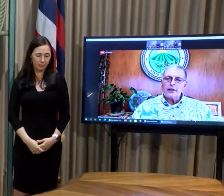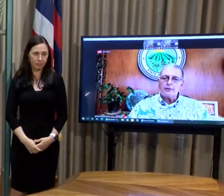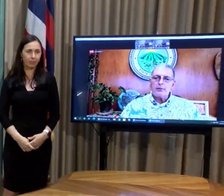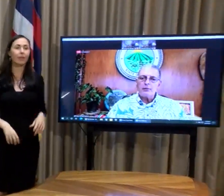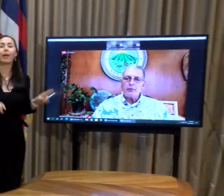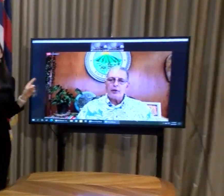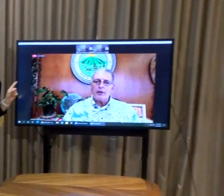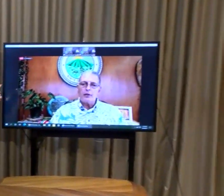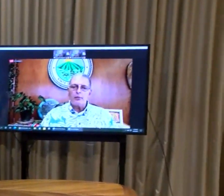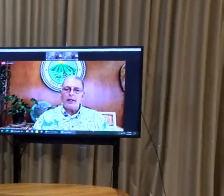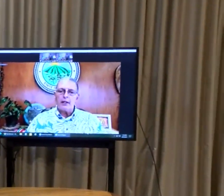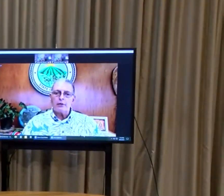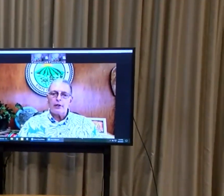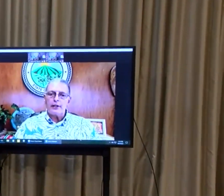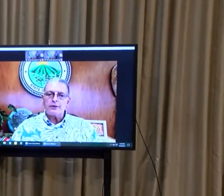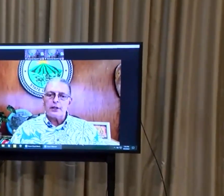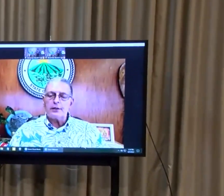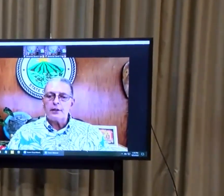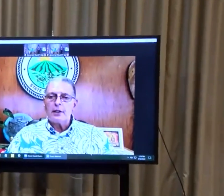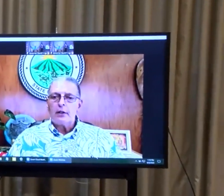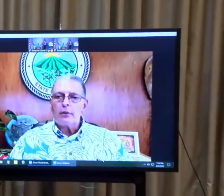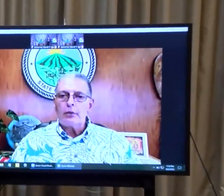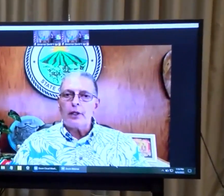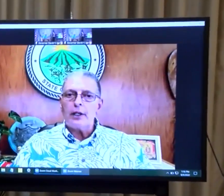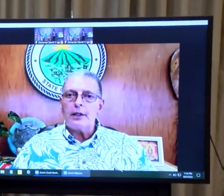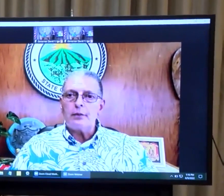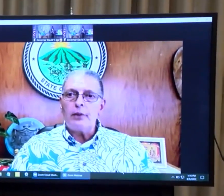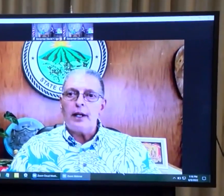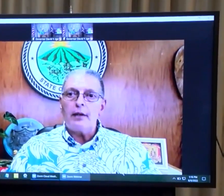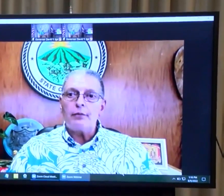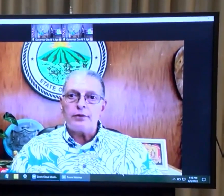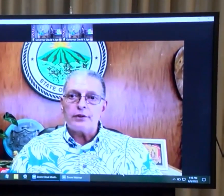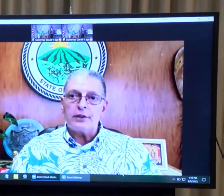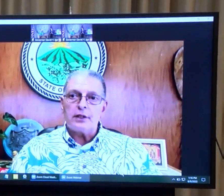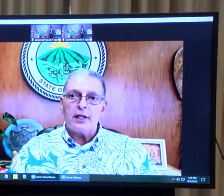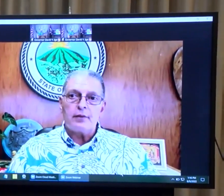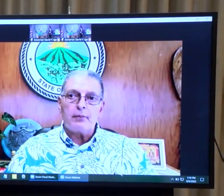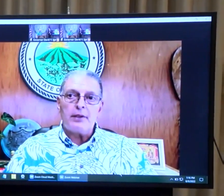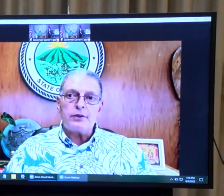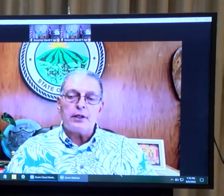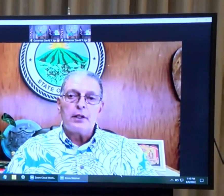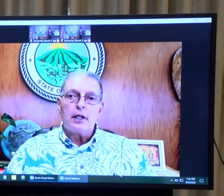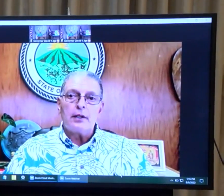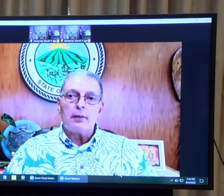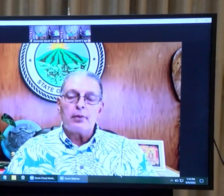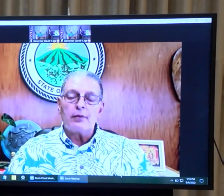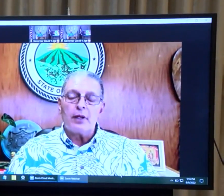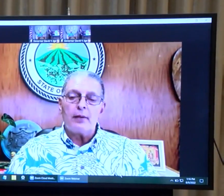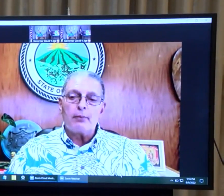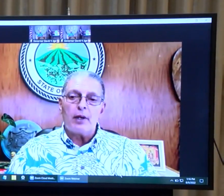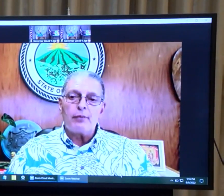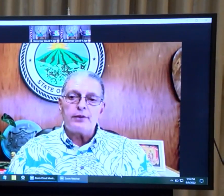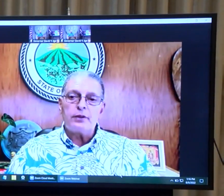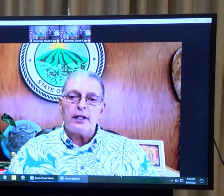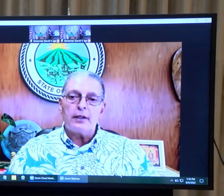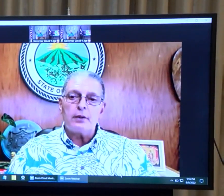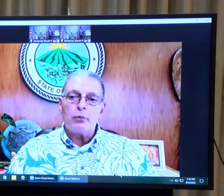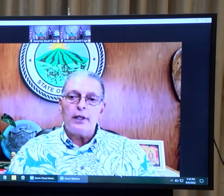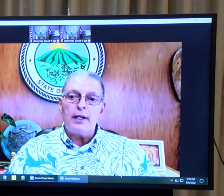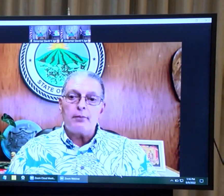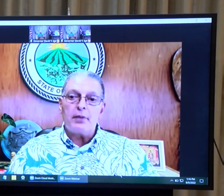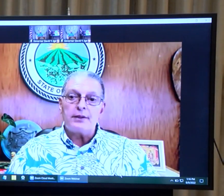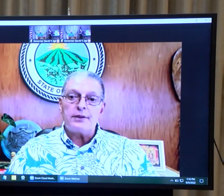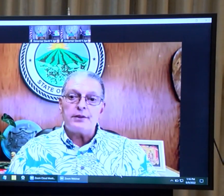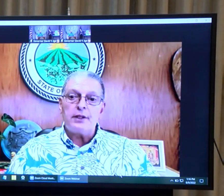Well, I'll start with, if you don't mind, I'll go ahead and start. So, quickly, that we have, just like the governor mentioned, a number of nonprofits that